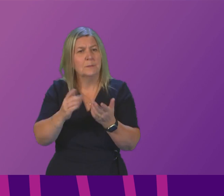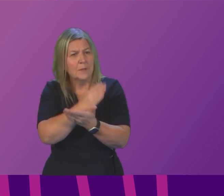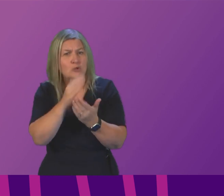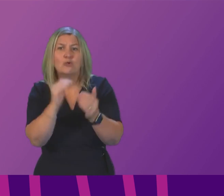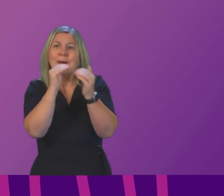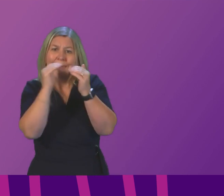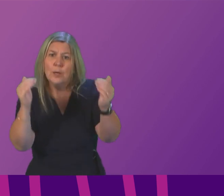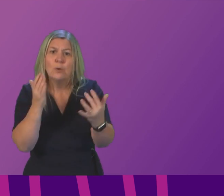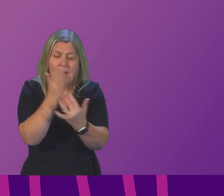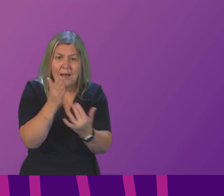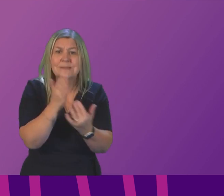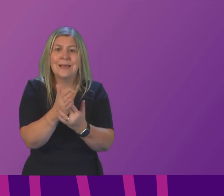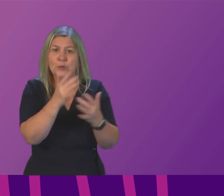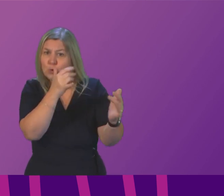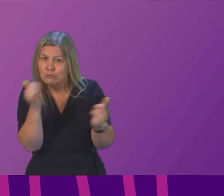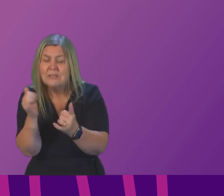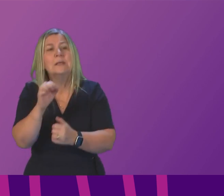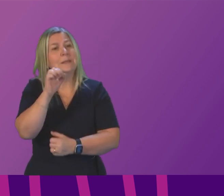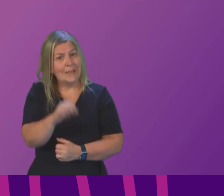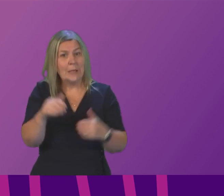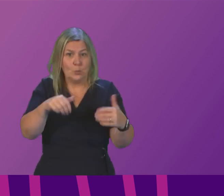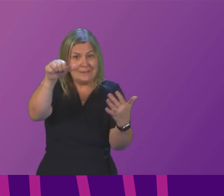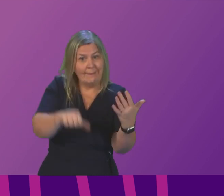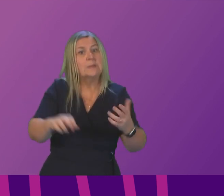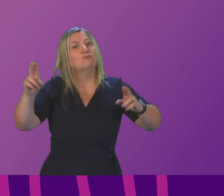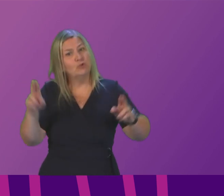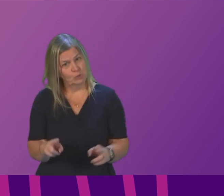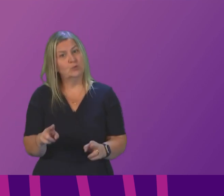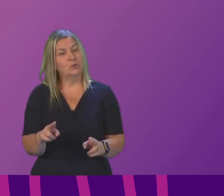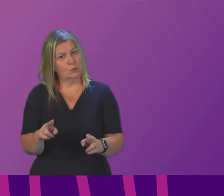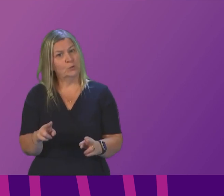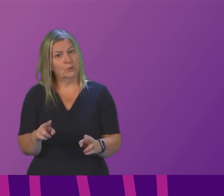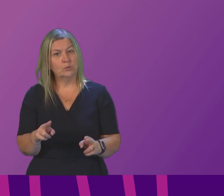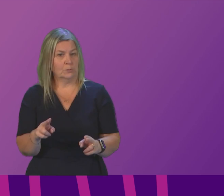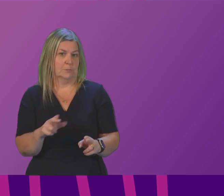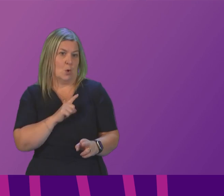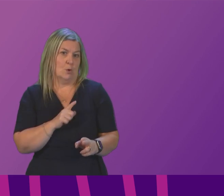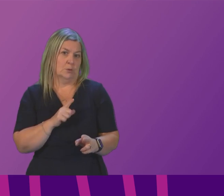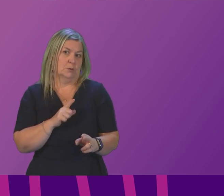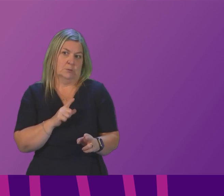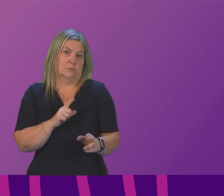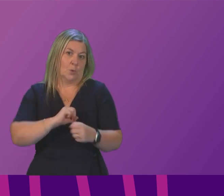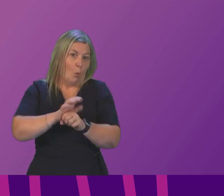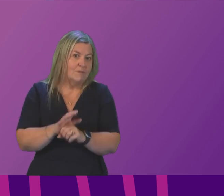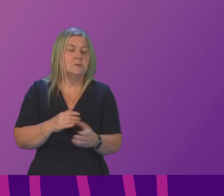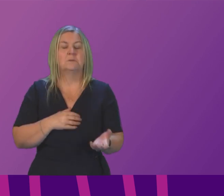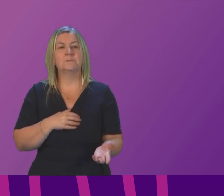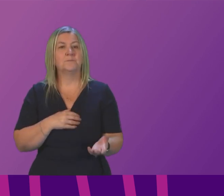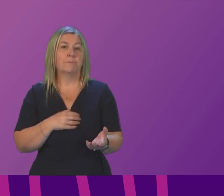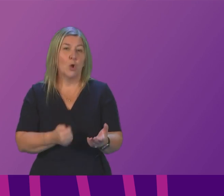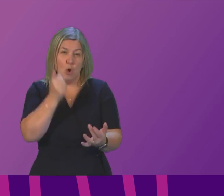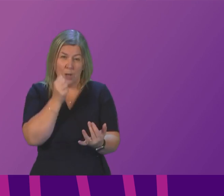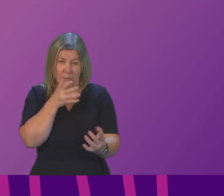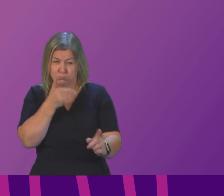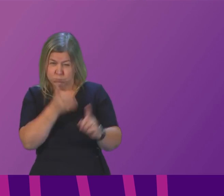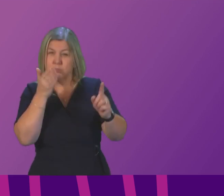to screening yes catching up on the backlogs that have been caused by COVID early detection making sure that early detection is being